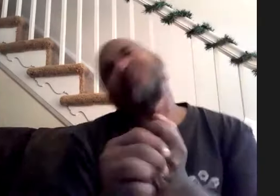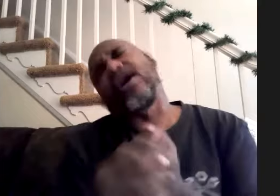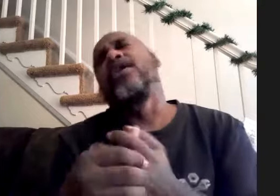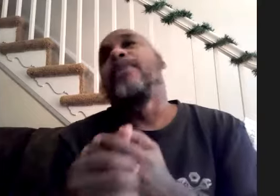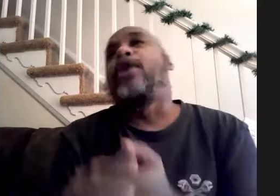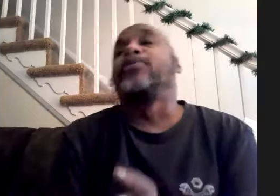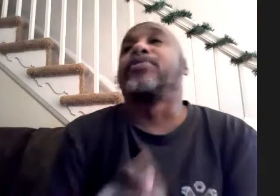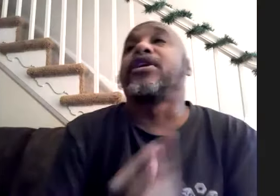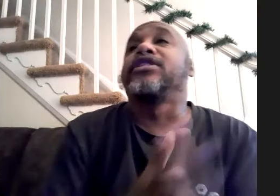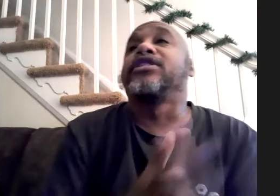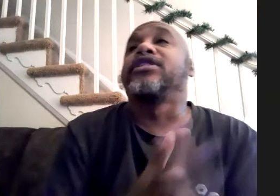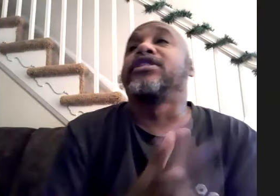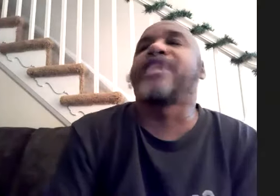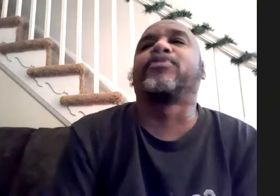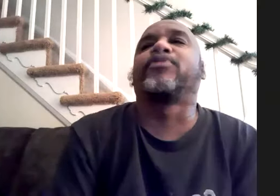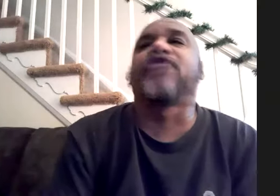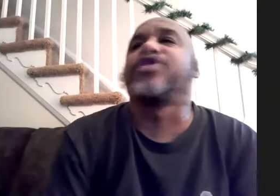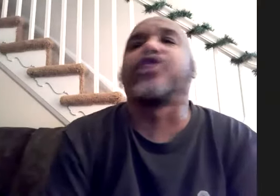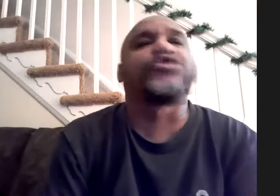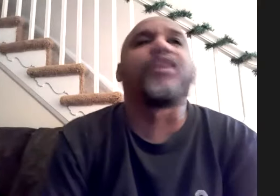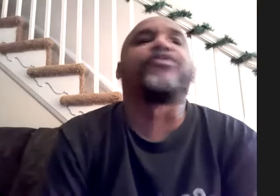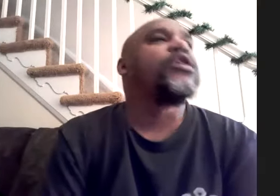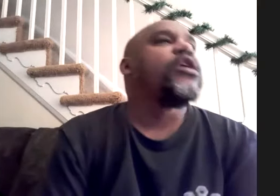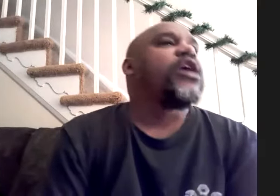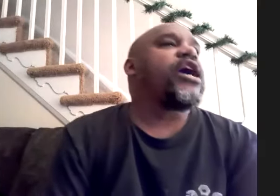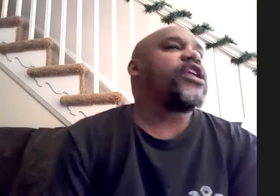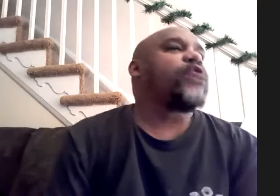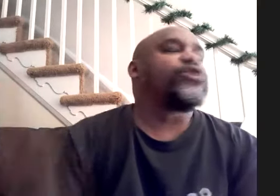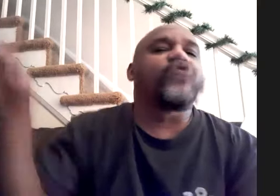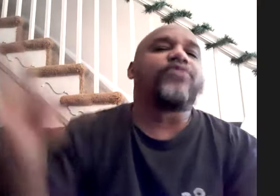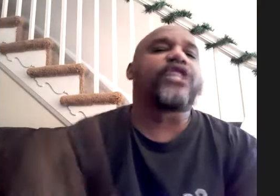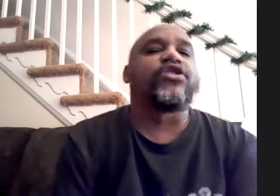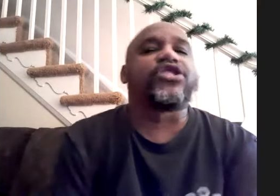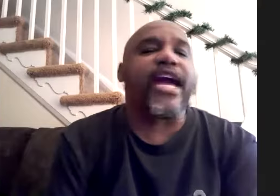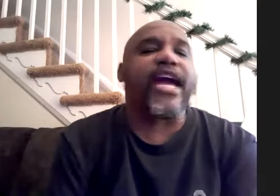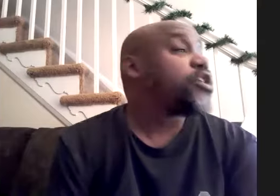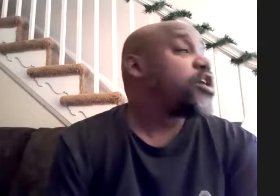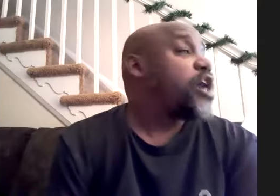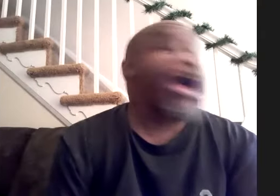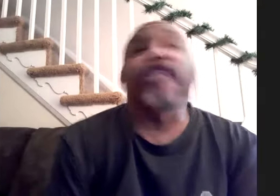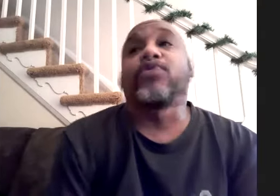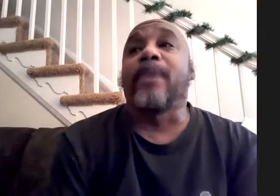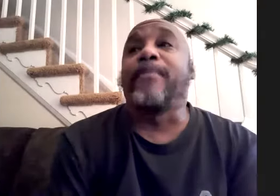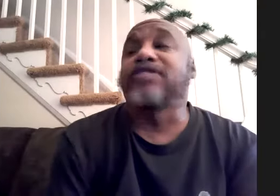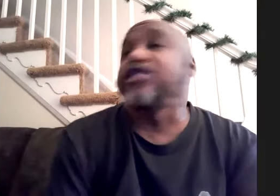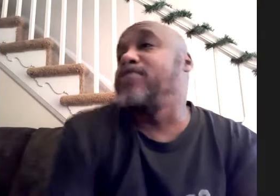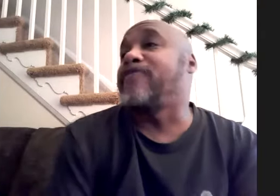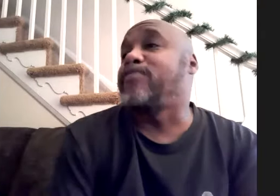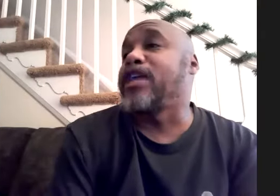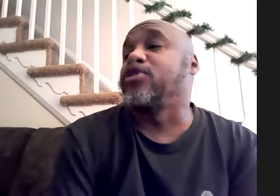uh baltimore because i think they've done a james brown show there or something and there were some drum sets on stage and i asked one of my boss said you might play a little bit